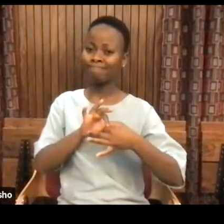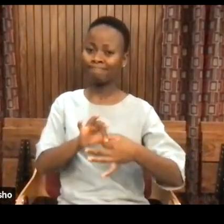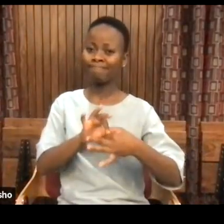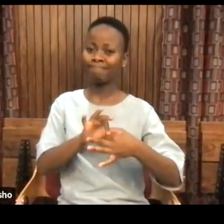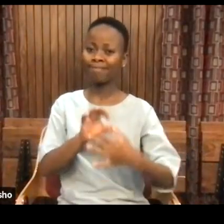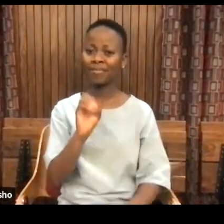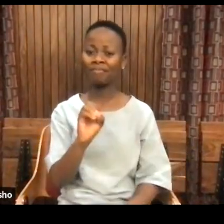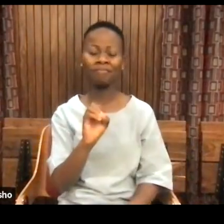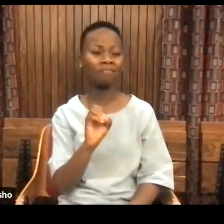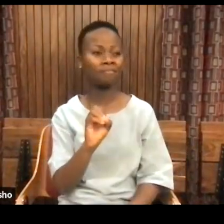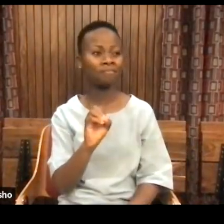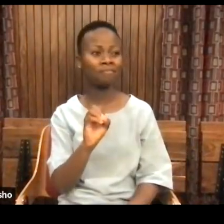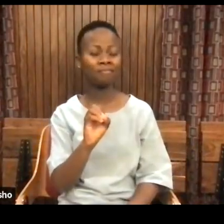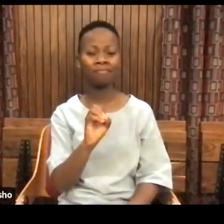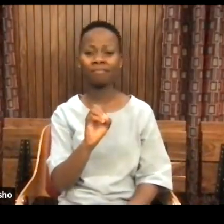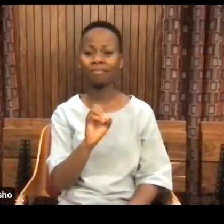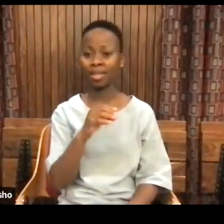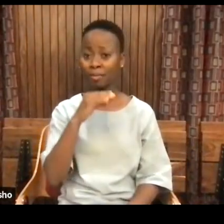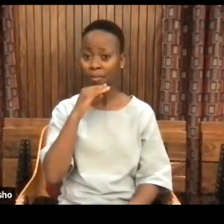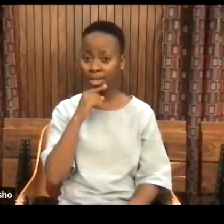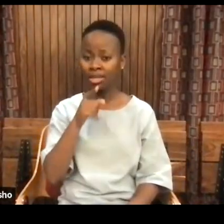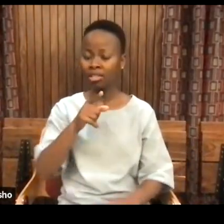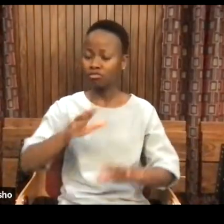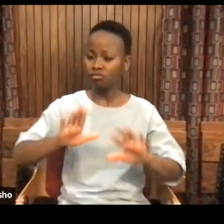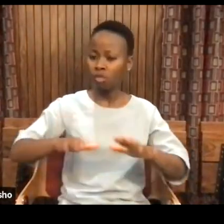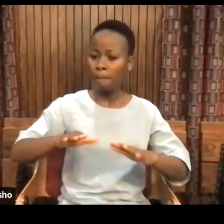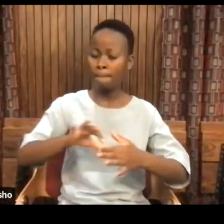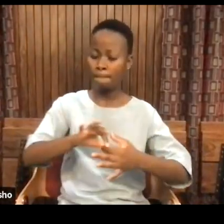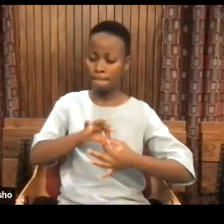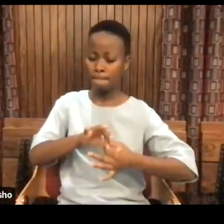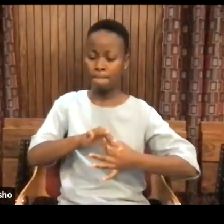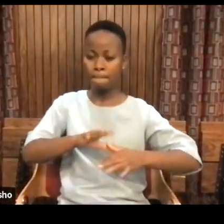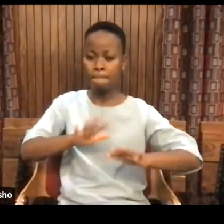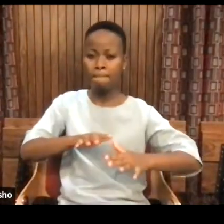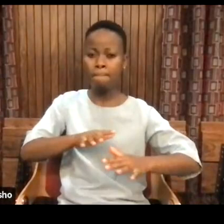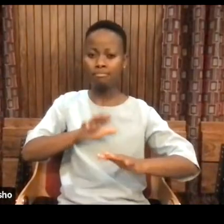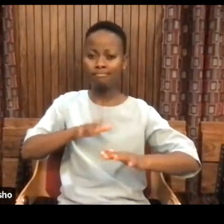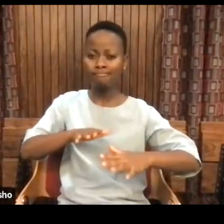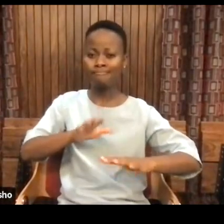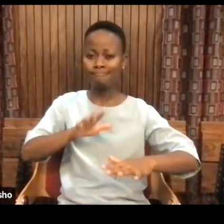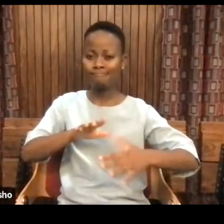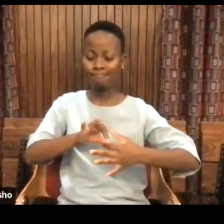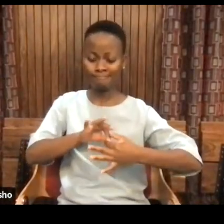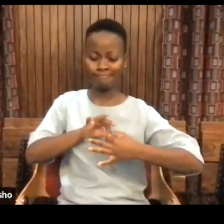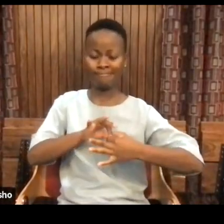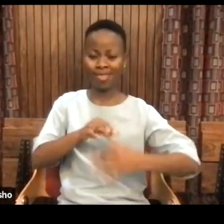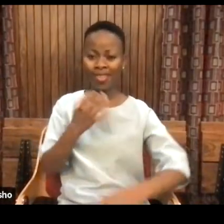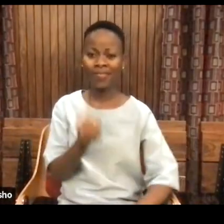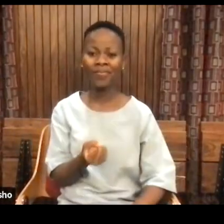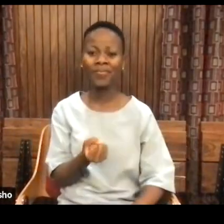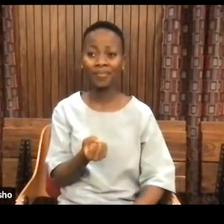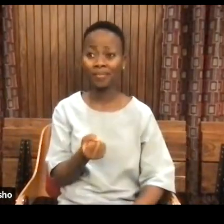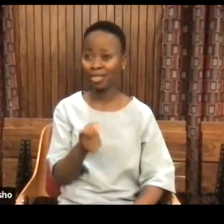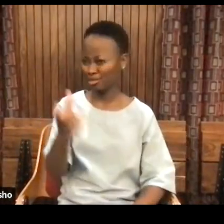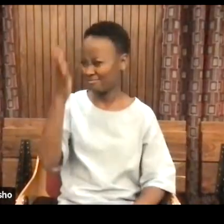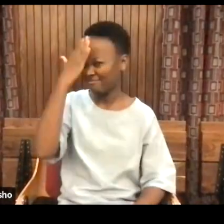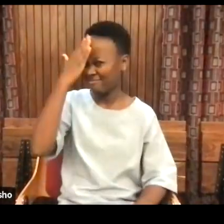to that primordial drum that began our life. And you all know the beat, it's